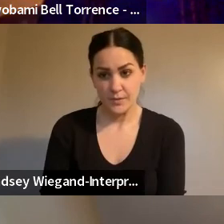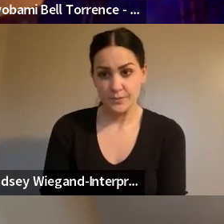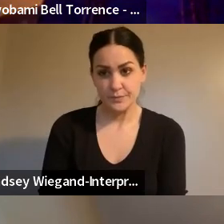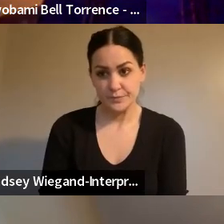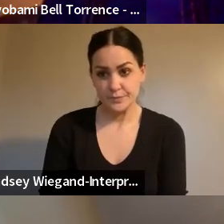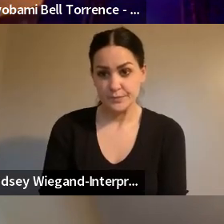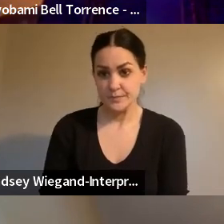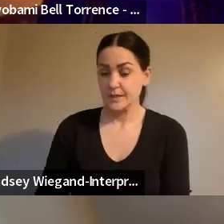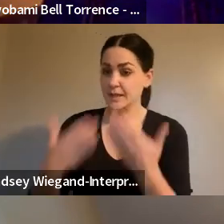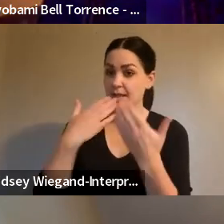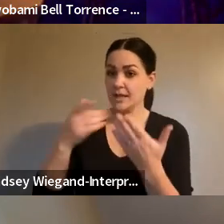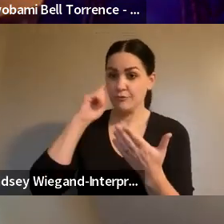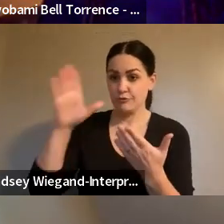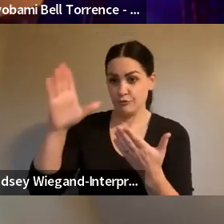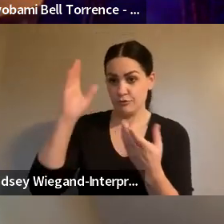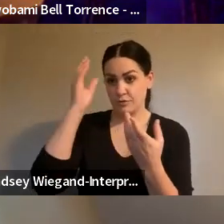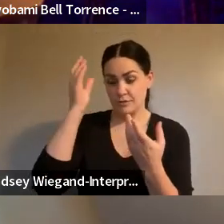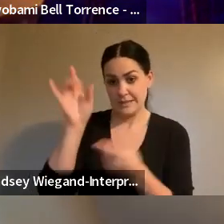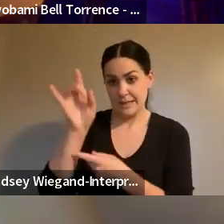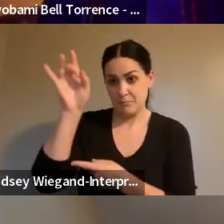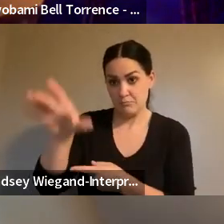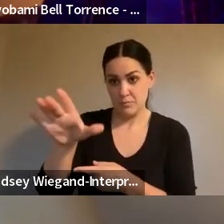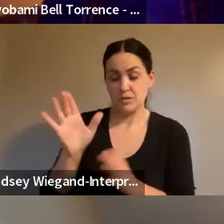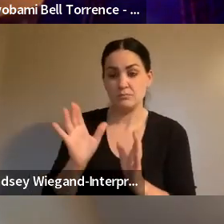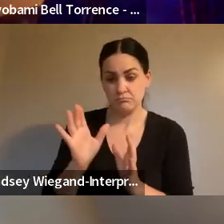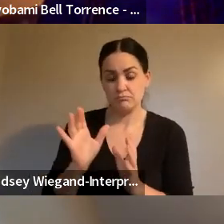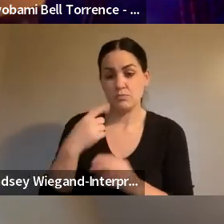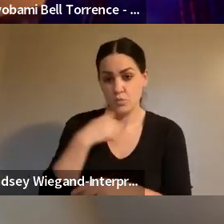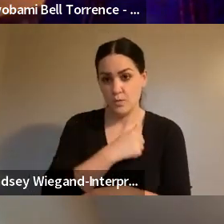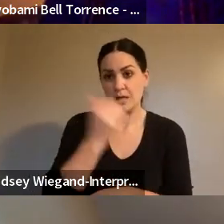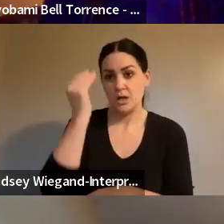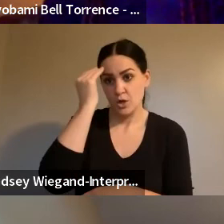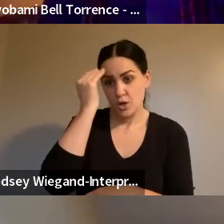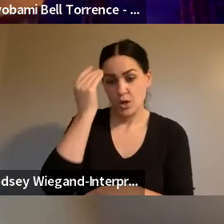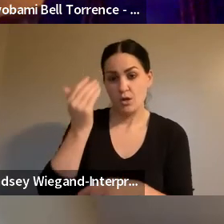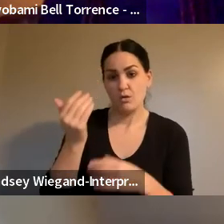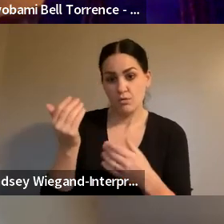Thank you for your input. We do know that there is an issue.